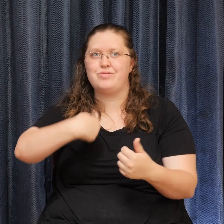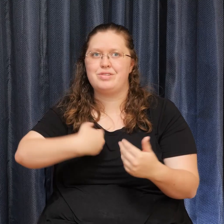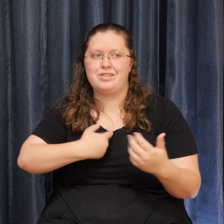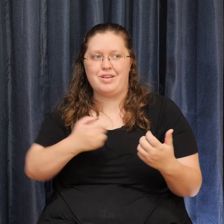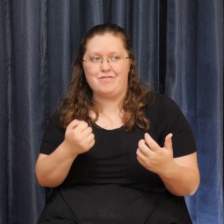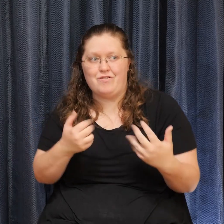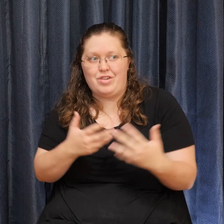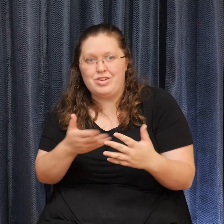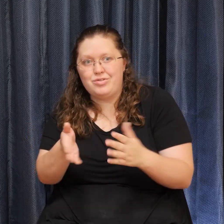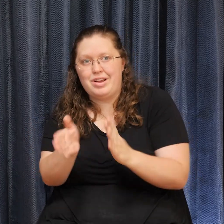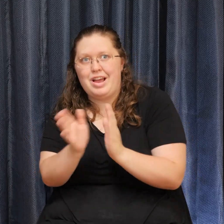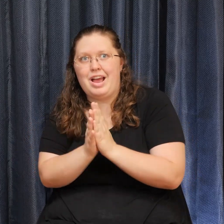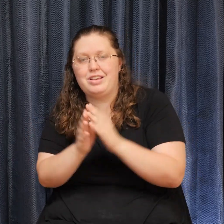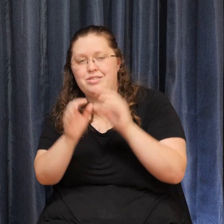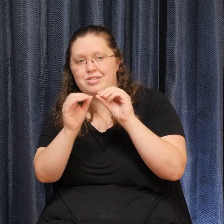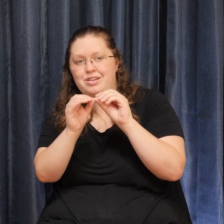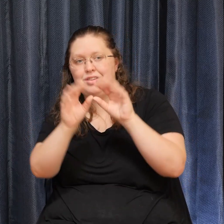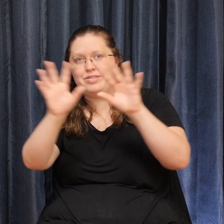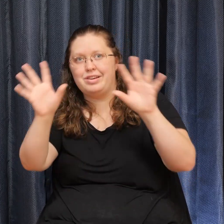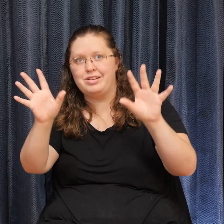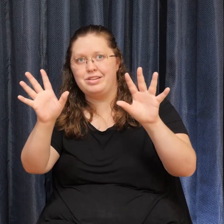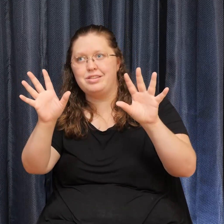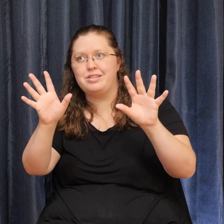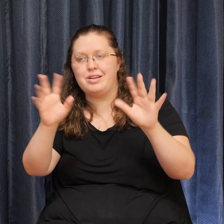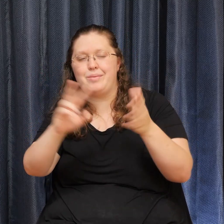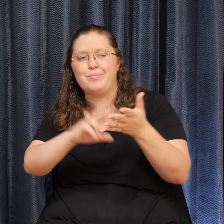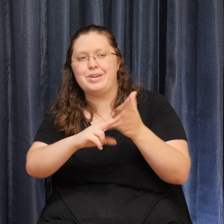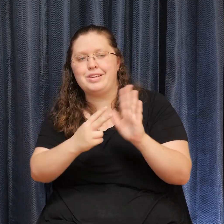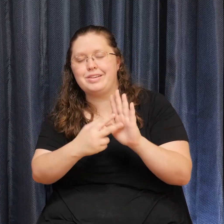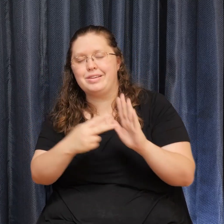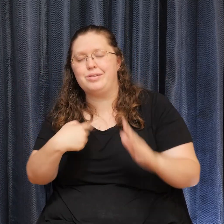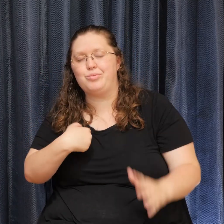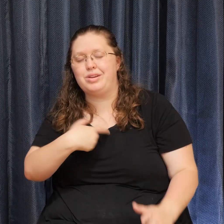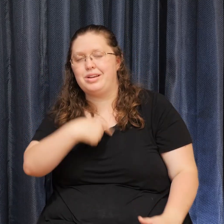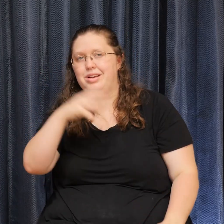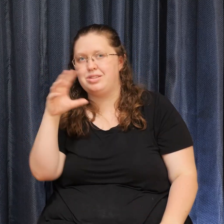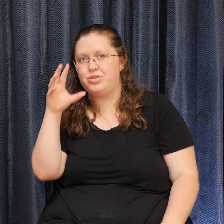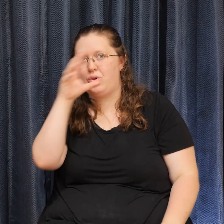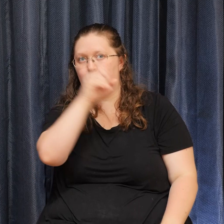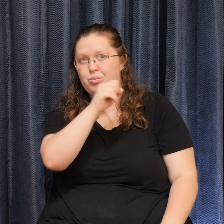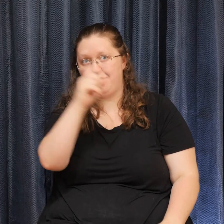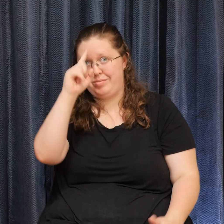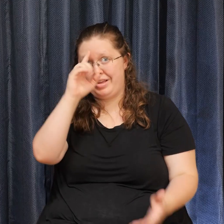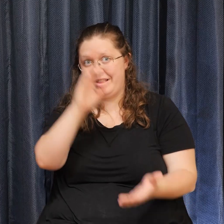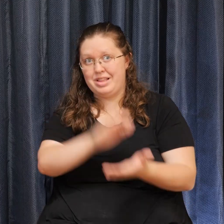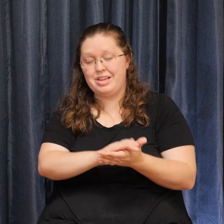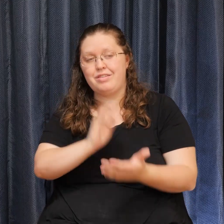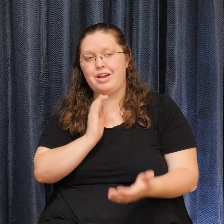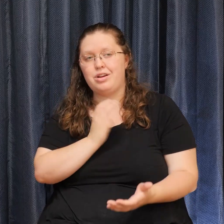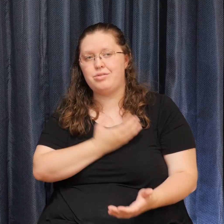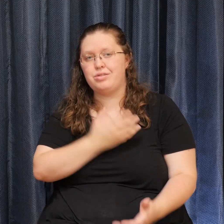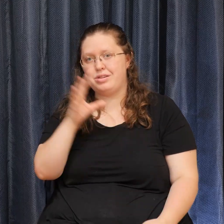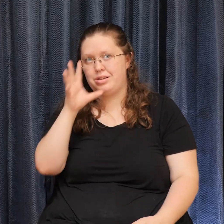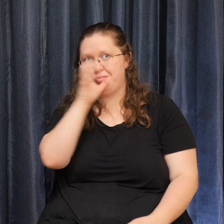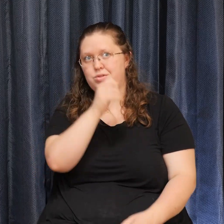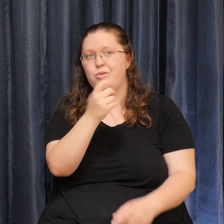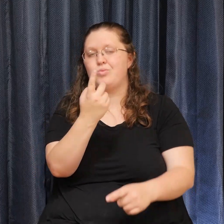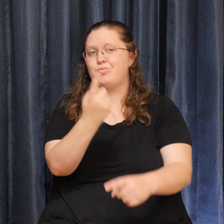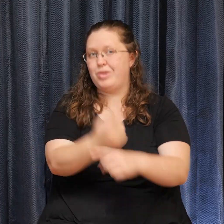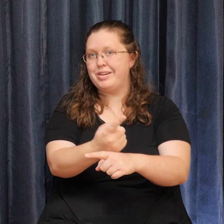We make assumptions And believe we're right About the assumptions Then we defend our assumption And try